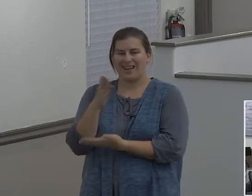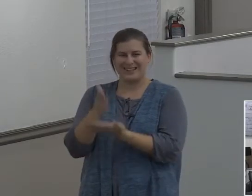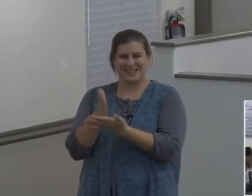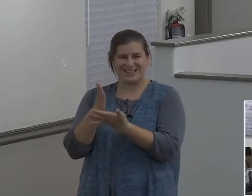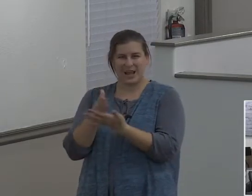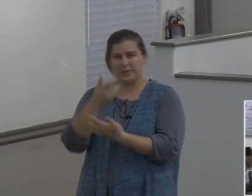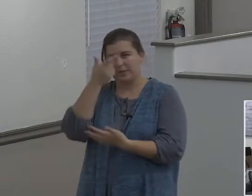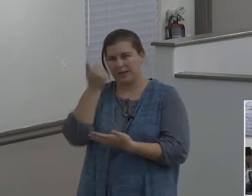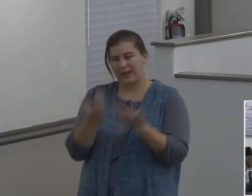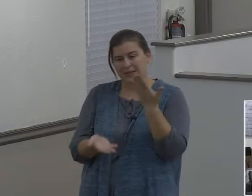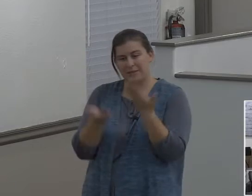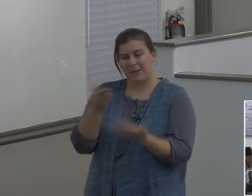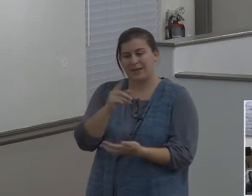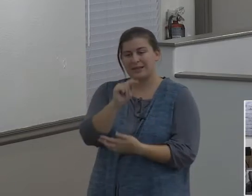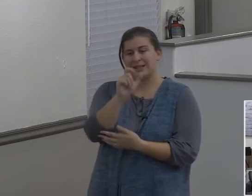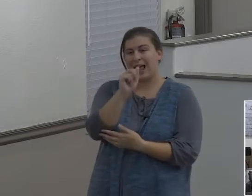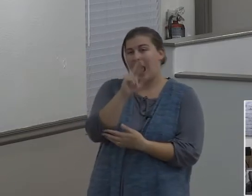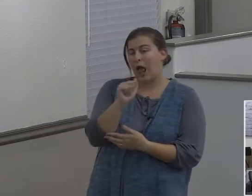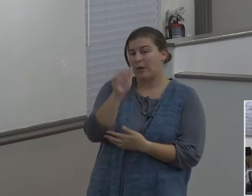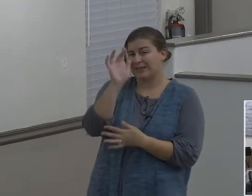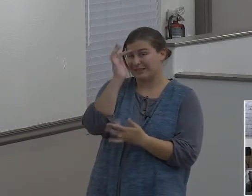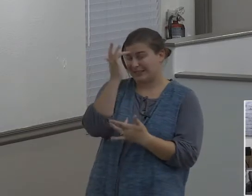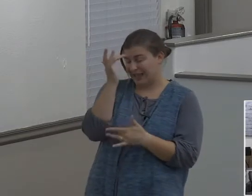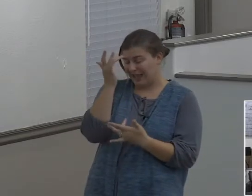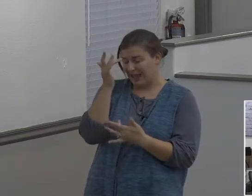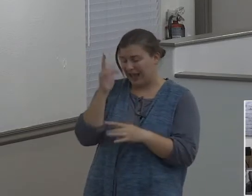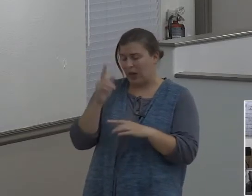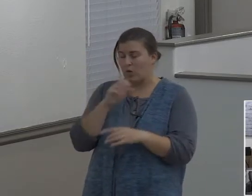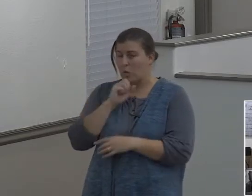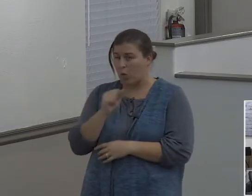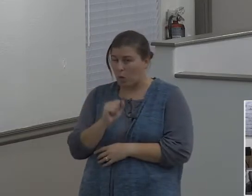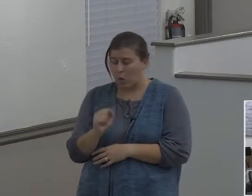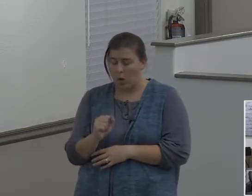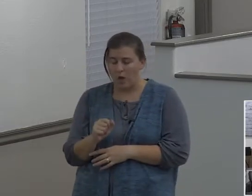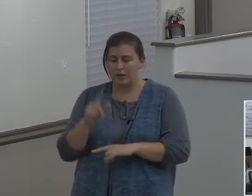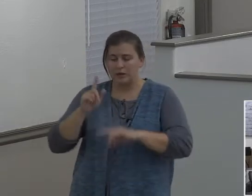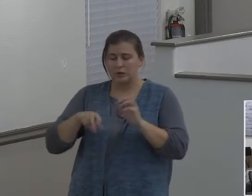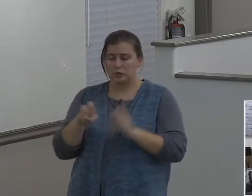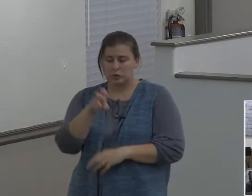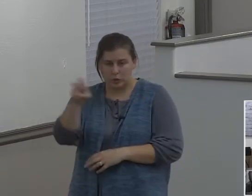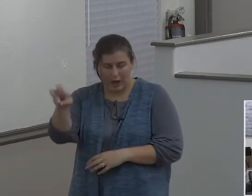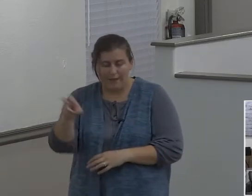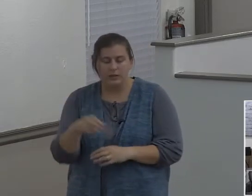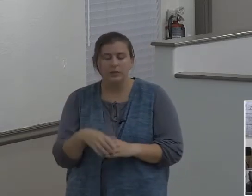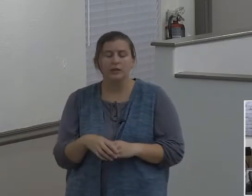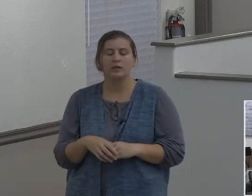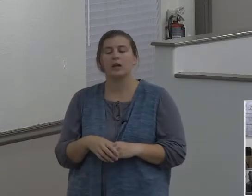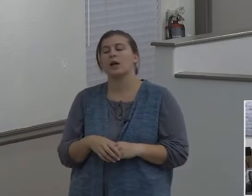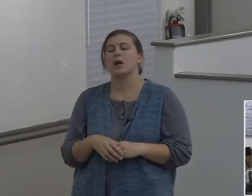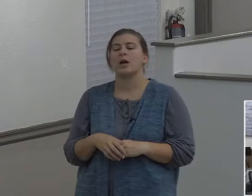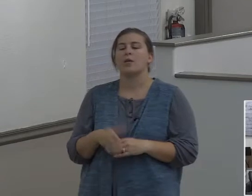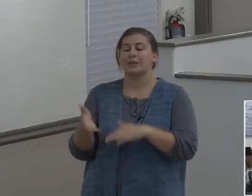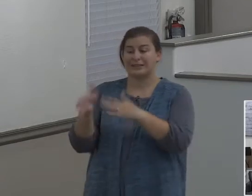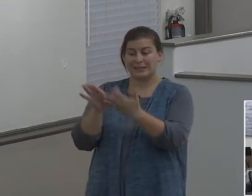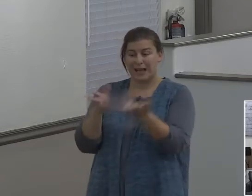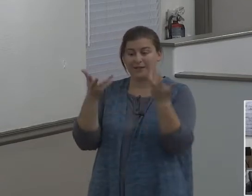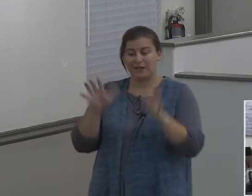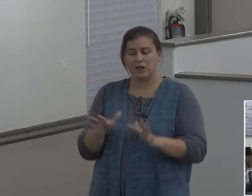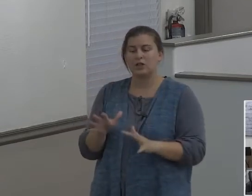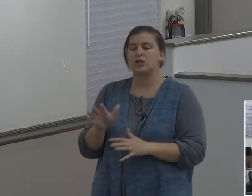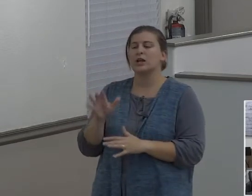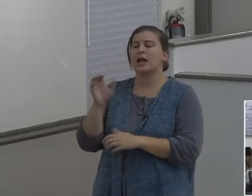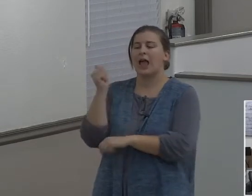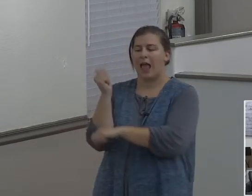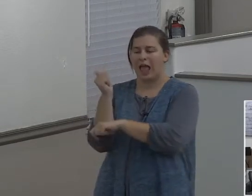Terah's health, and could not go on any further. When Terah died, Abram resumed the journey to Canaan. Now he's 75 years